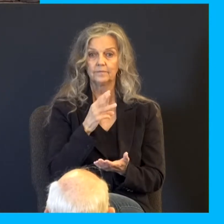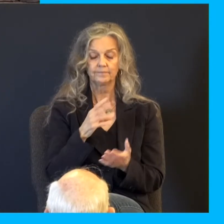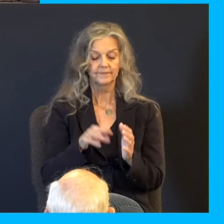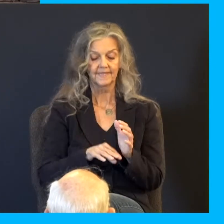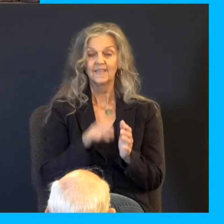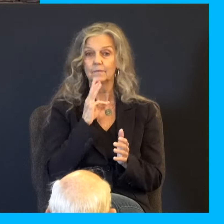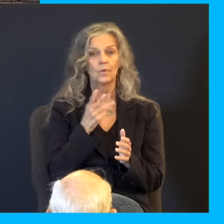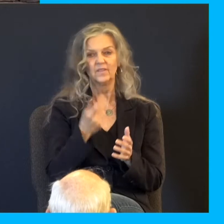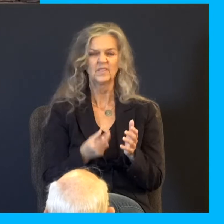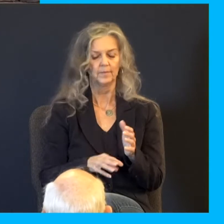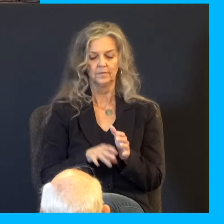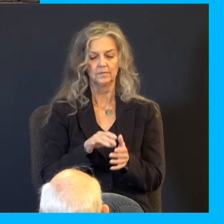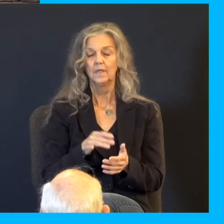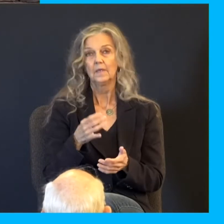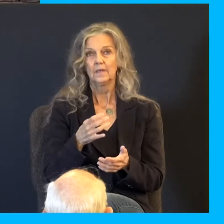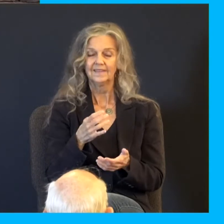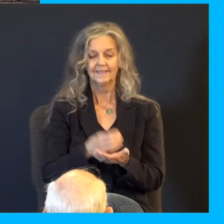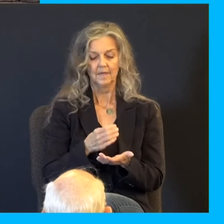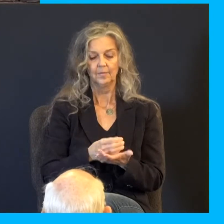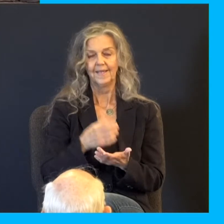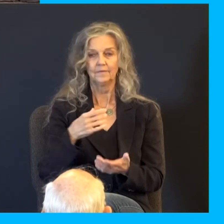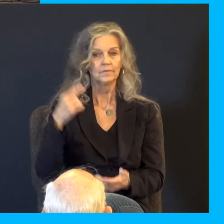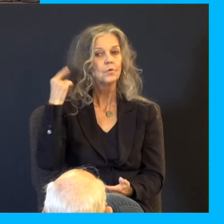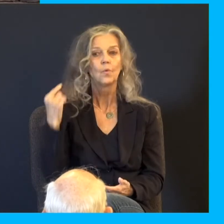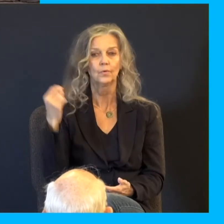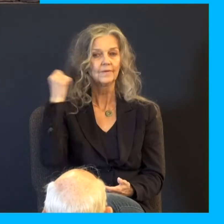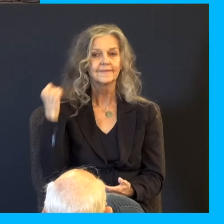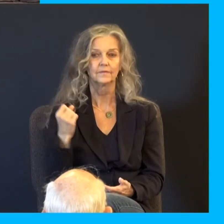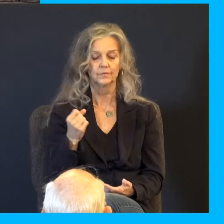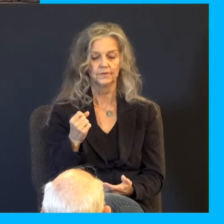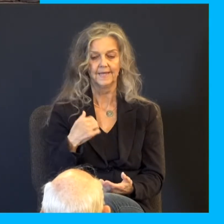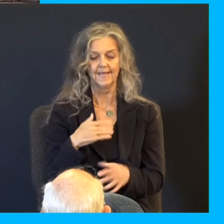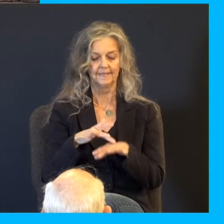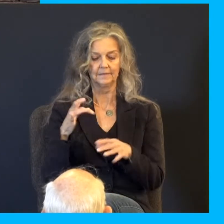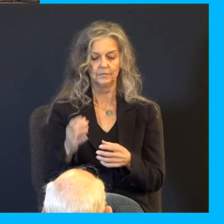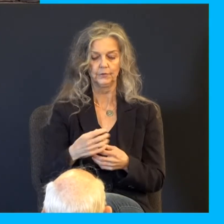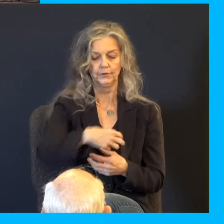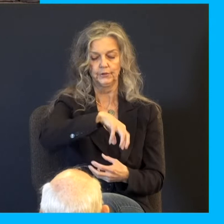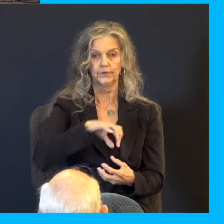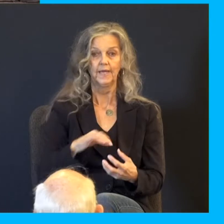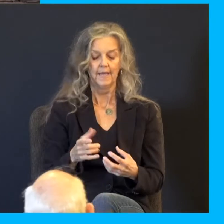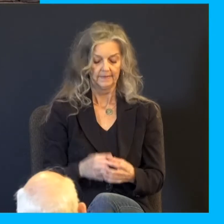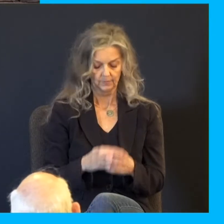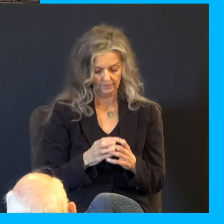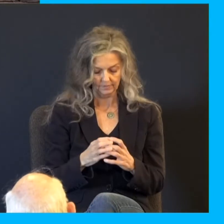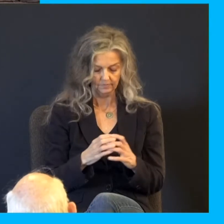cup, gold or silver or jewels, or the contents of the cup, they would sit there, and they would look at it, and they felt they could divine, or in the sense, figure out